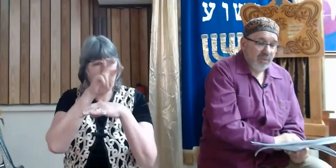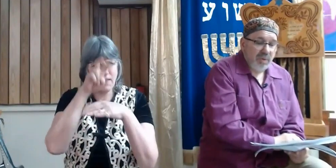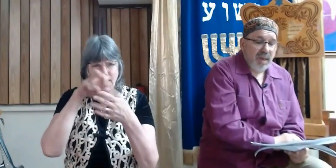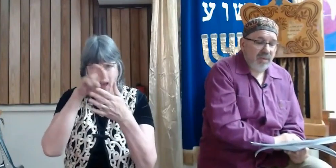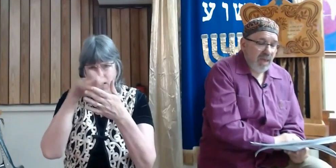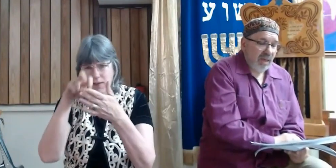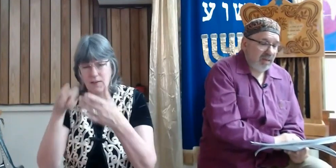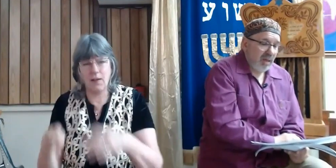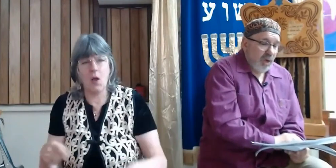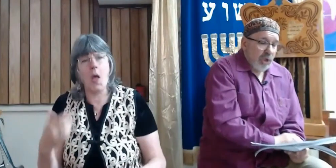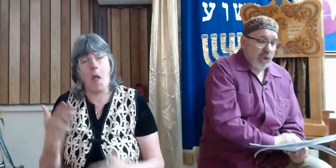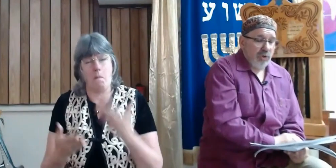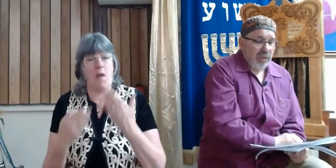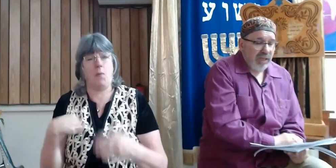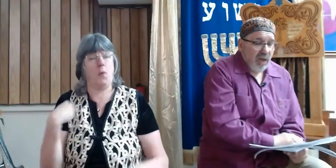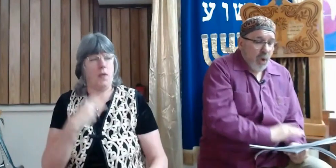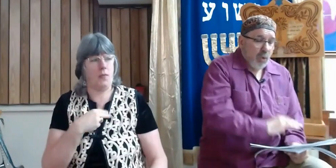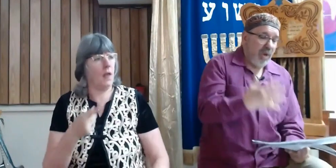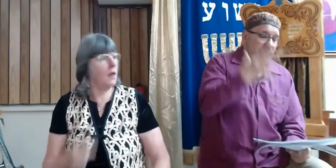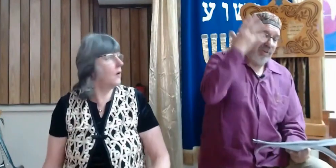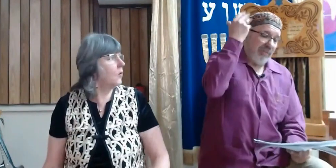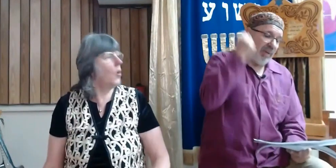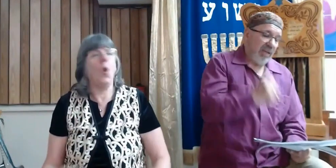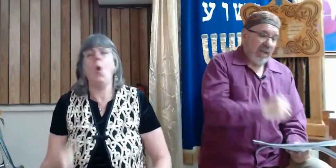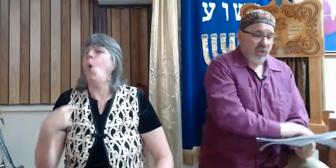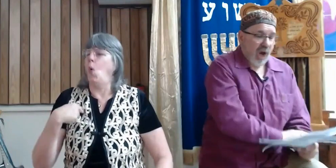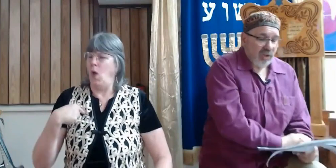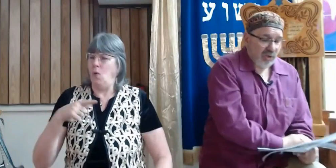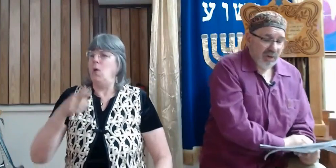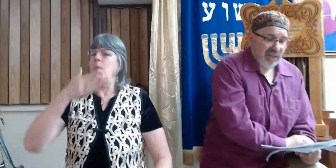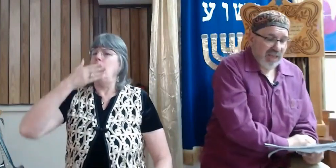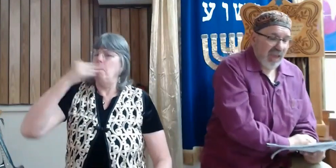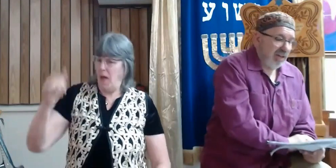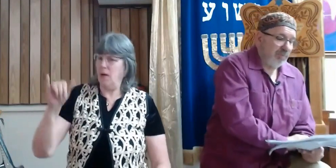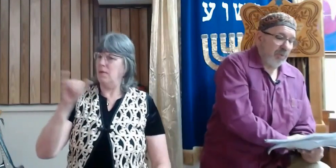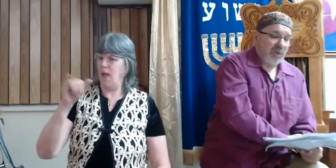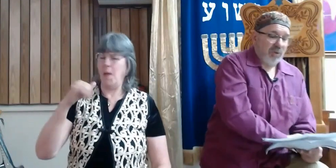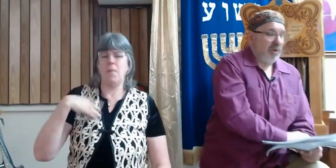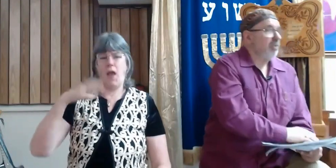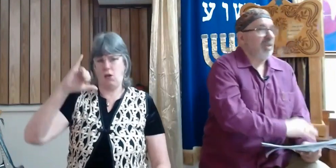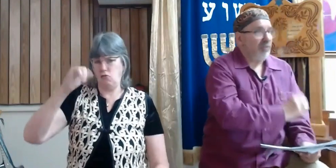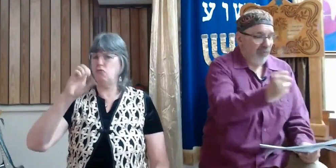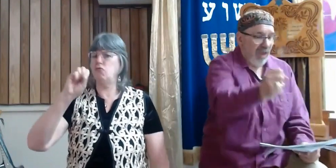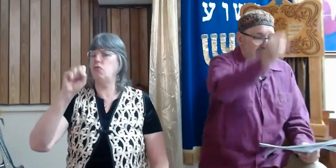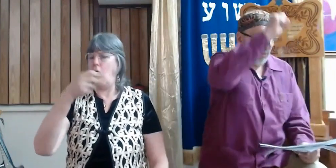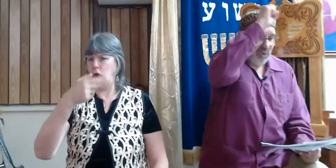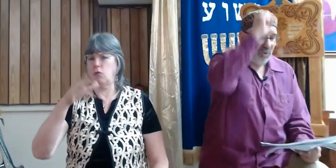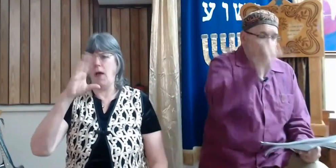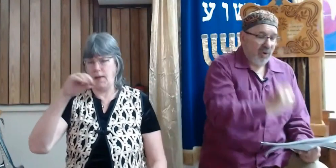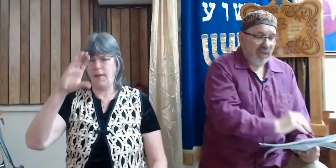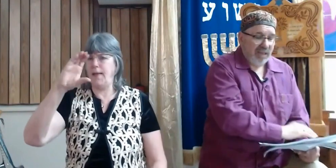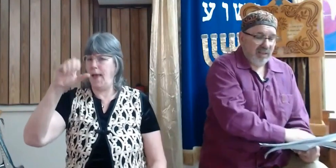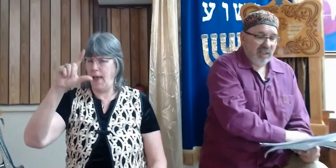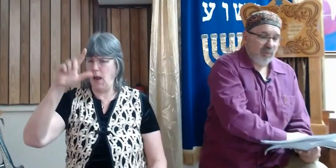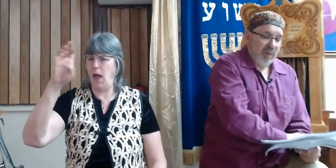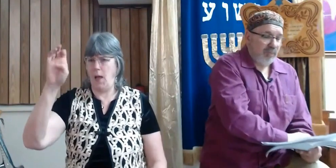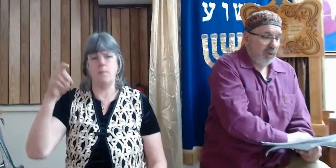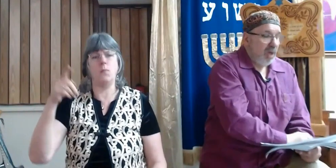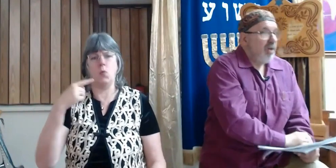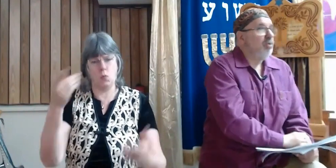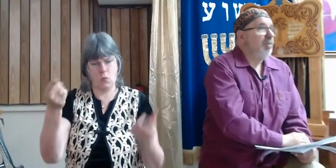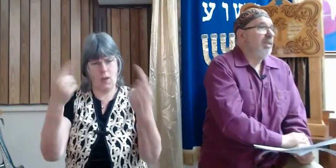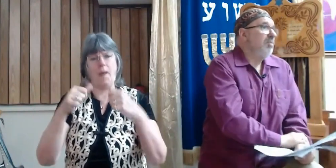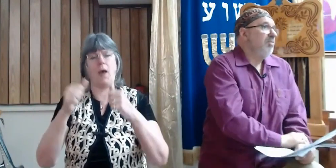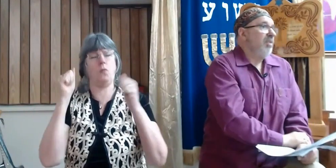We may think, surely, we would have been like Joshua and Caleb who returned with faith to go to war against these